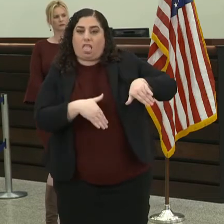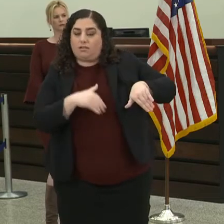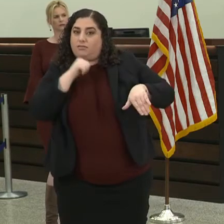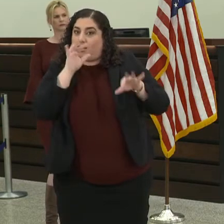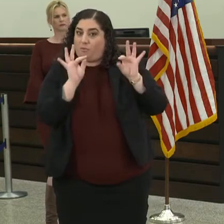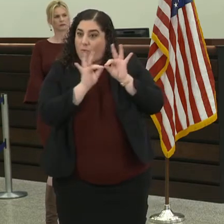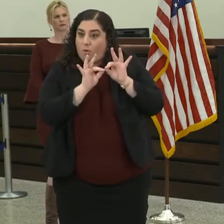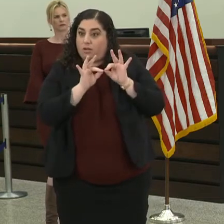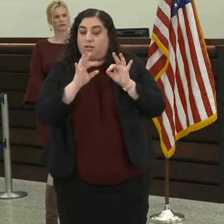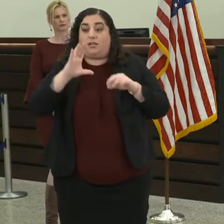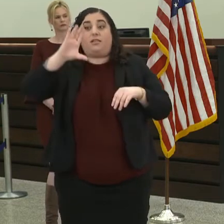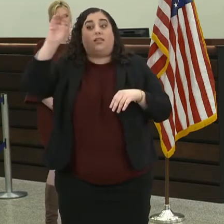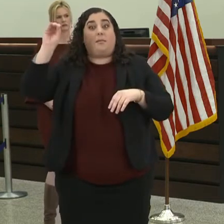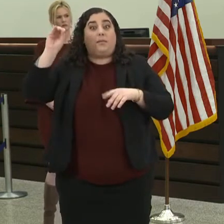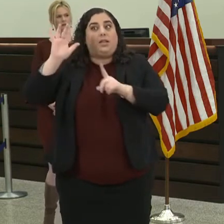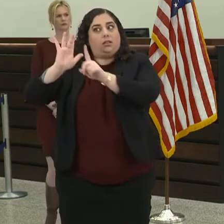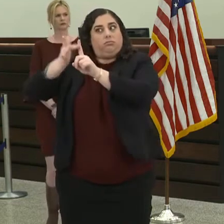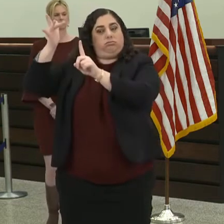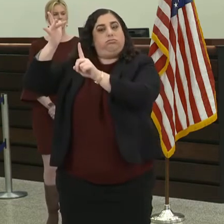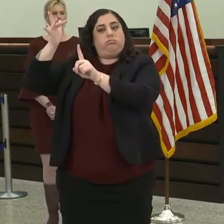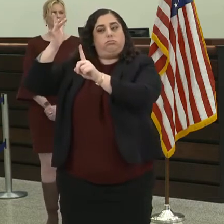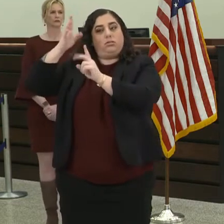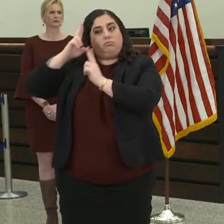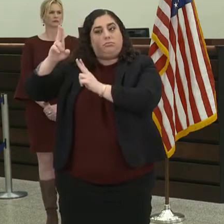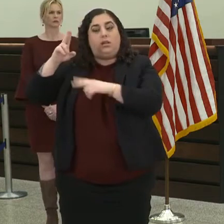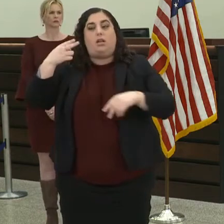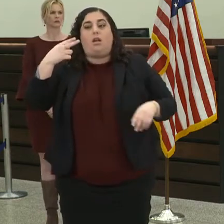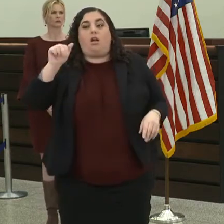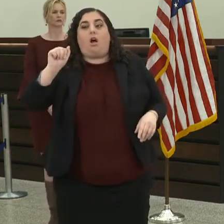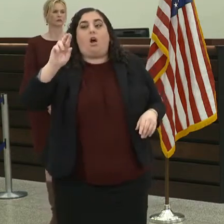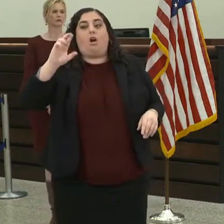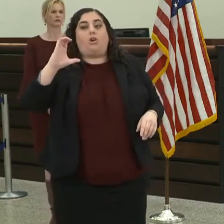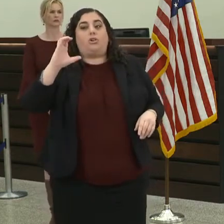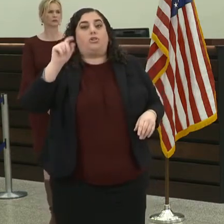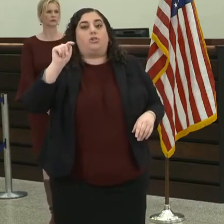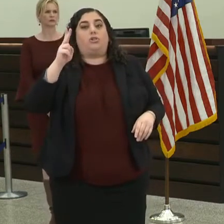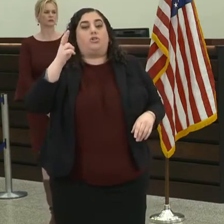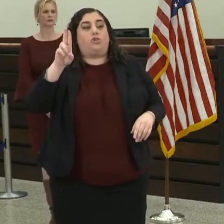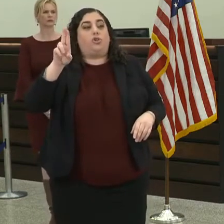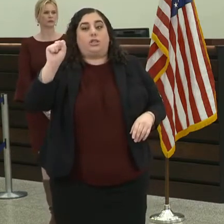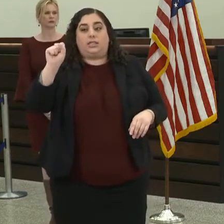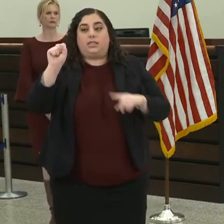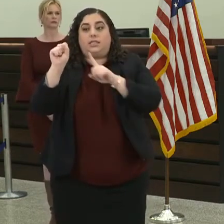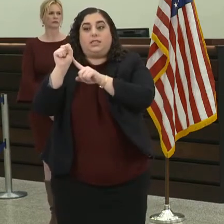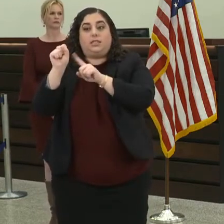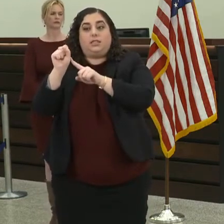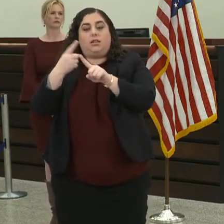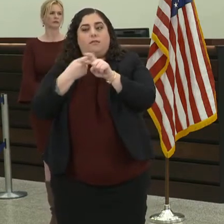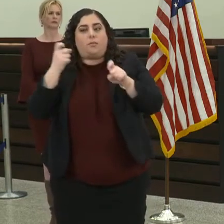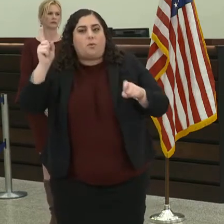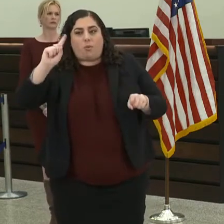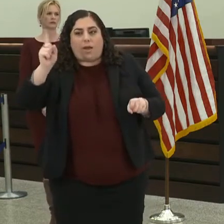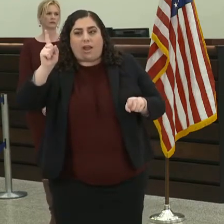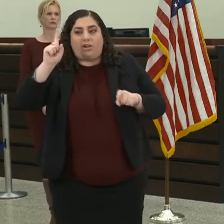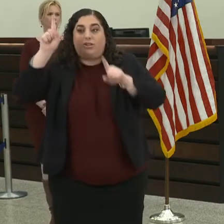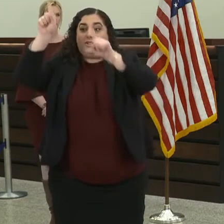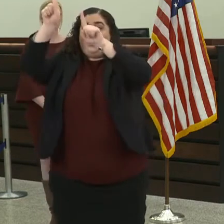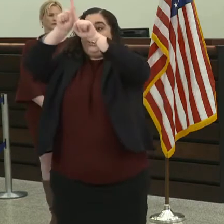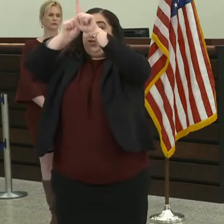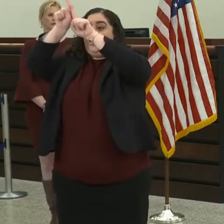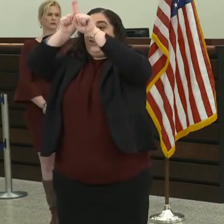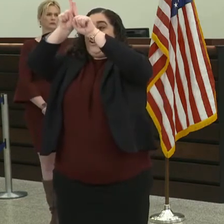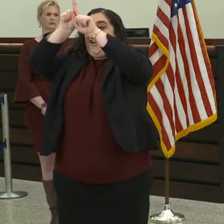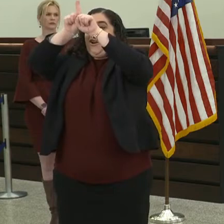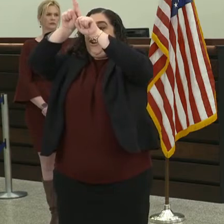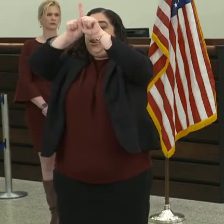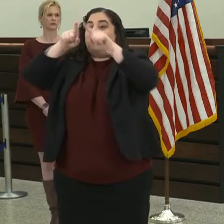Arcturus Therapeutics. If you are familiar with that name, Arcturus, it's because it's a star in the sky. In fact, it's